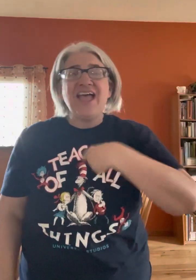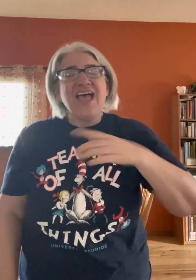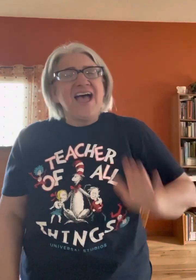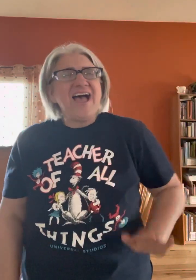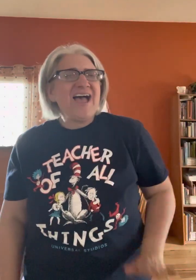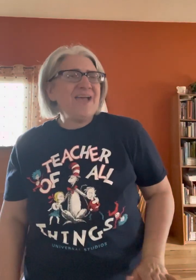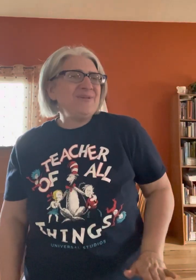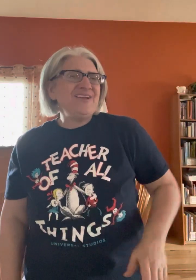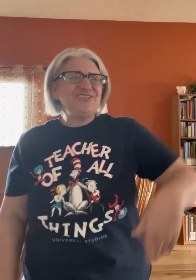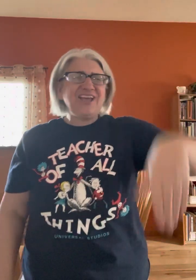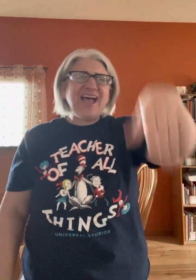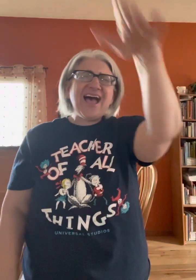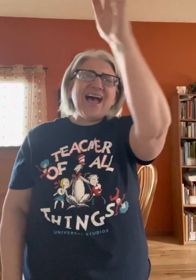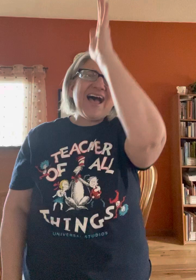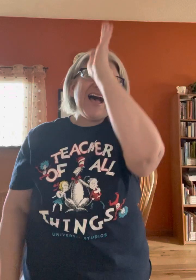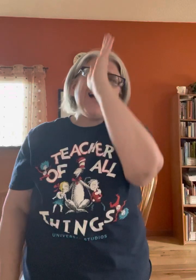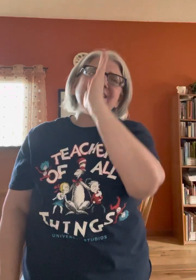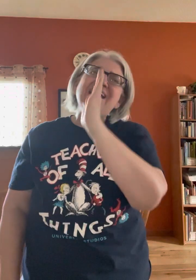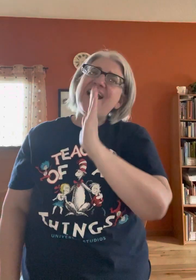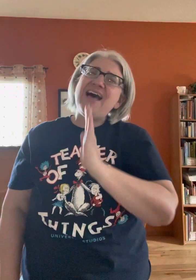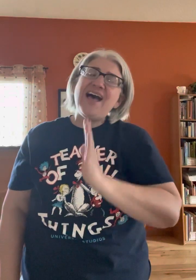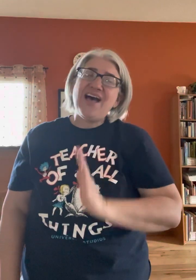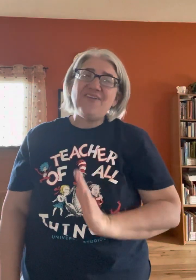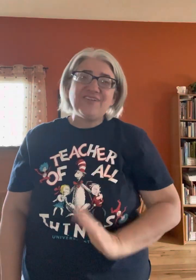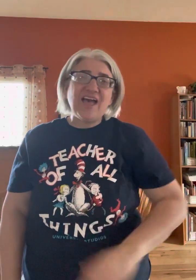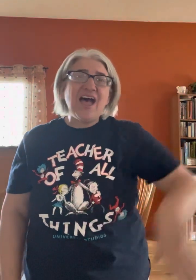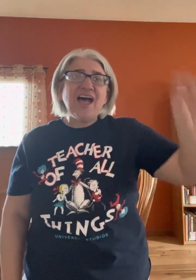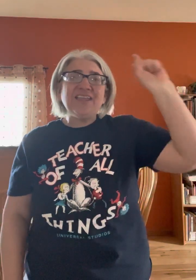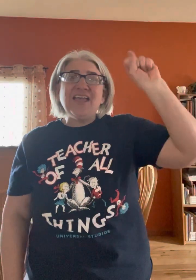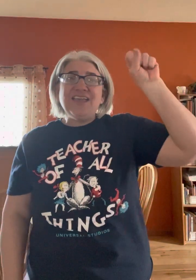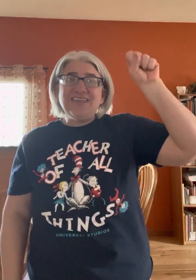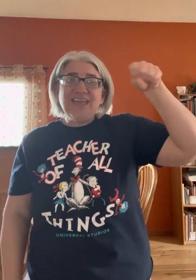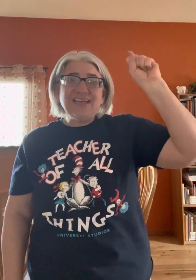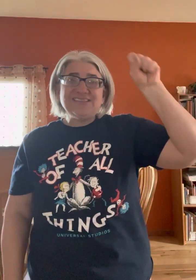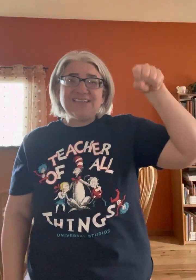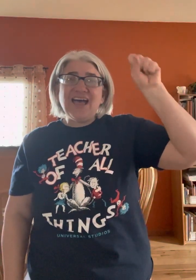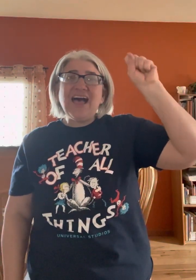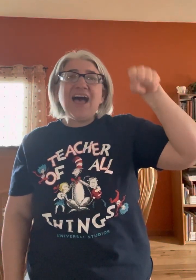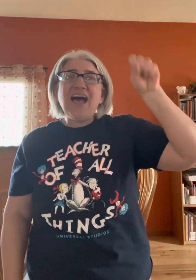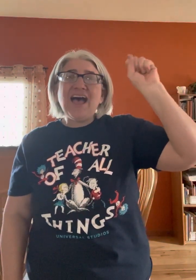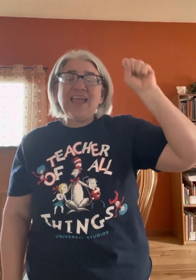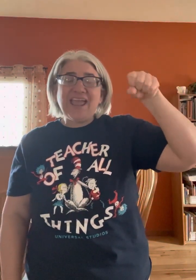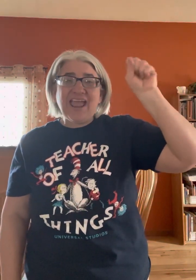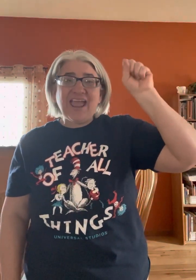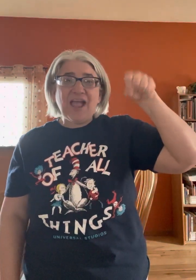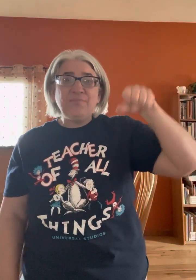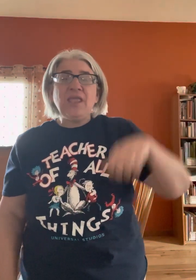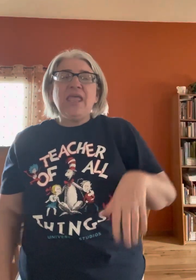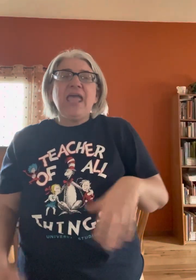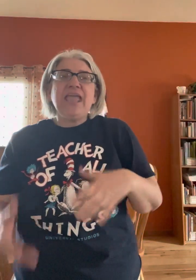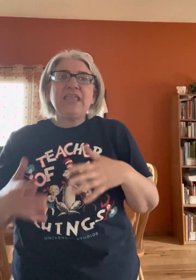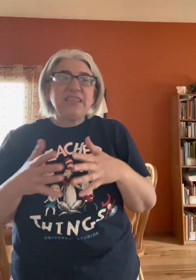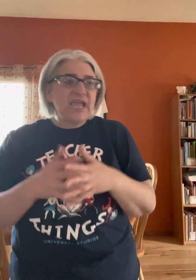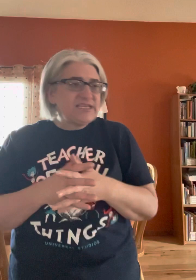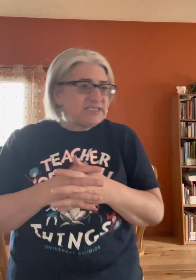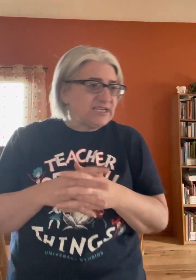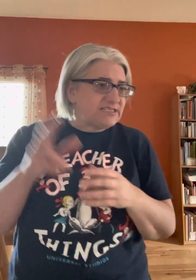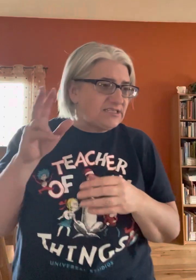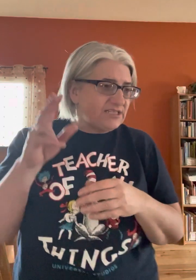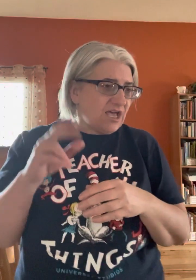I'm a child of God. Yes, I am. And the nice thing is the,